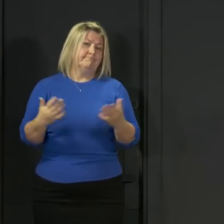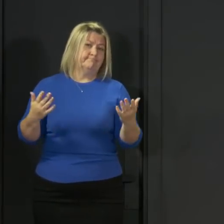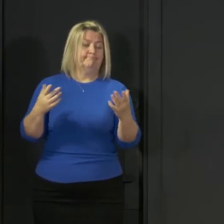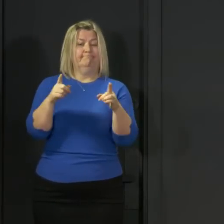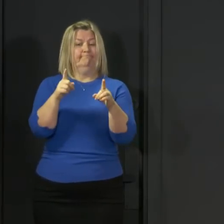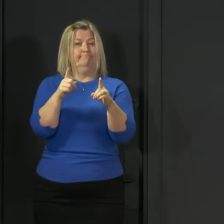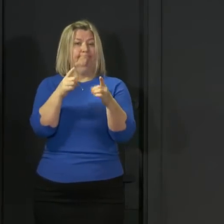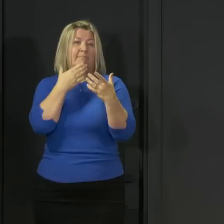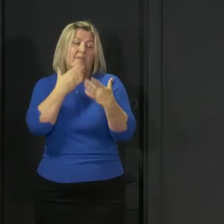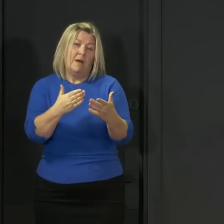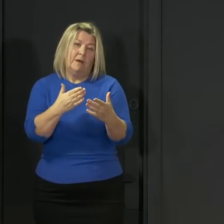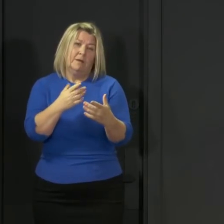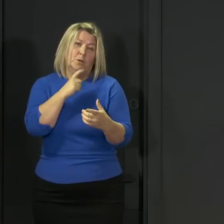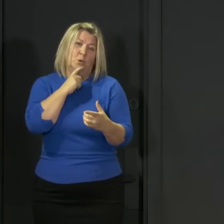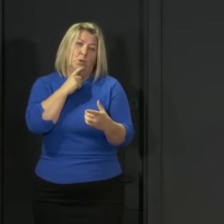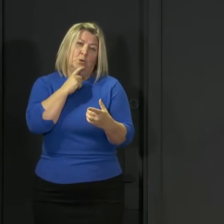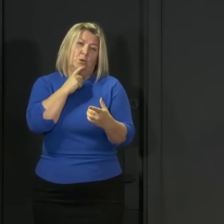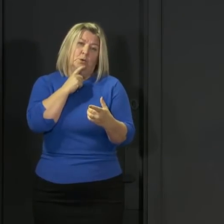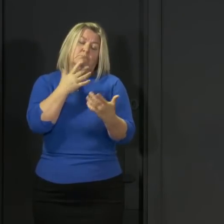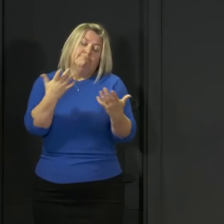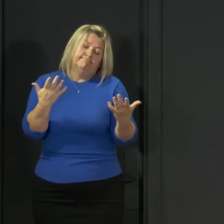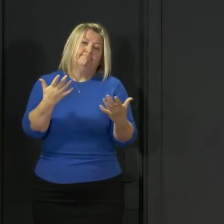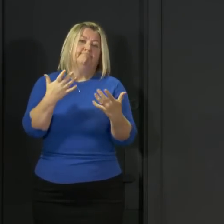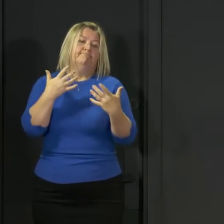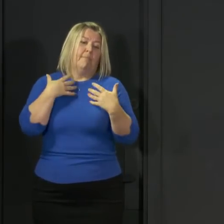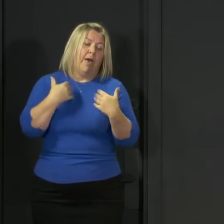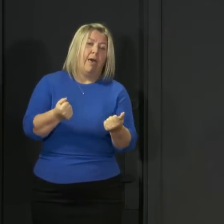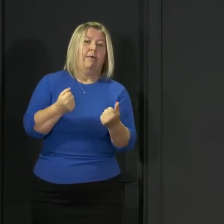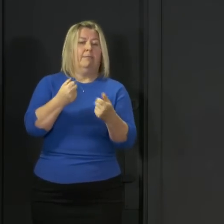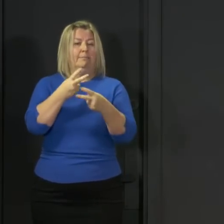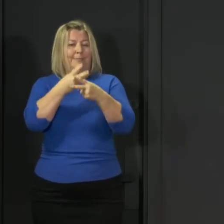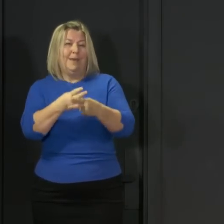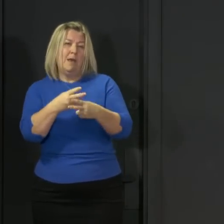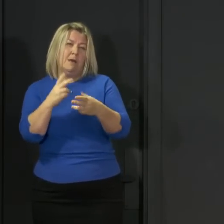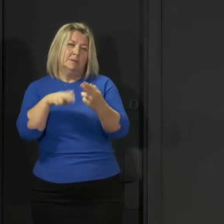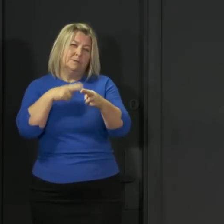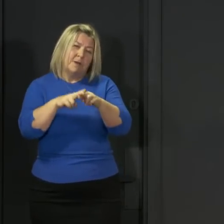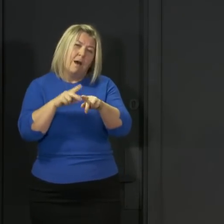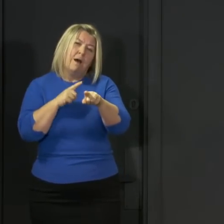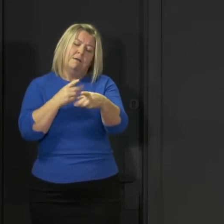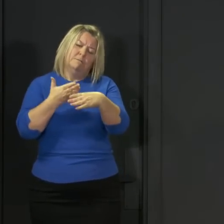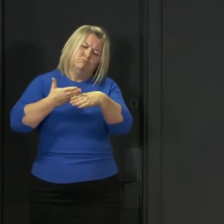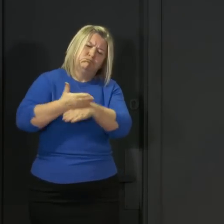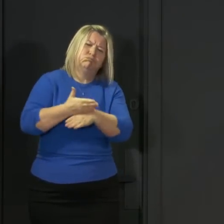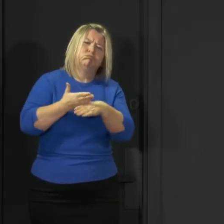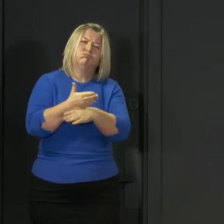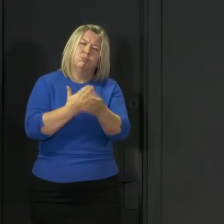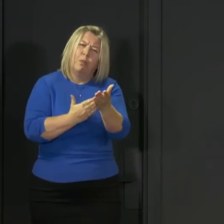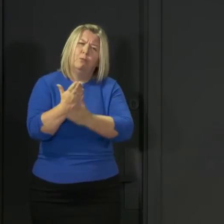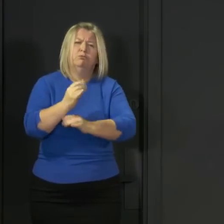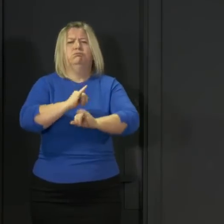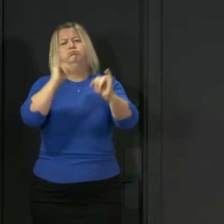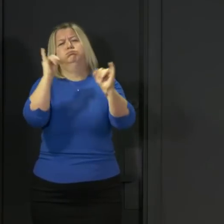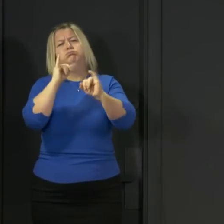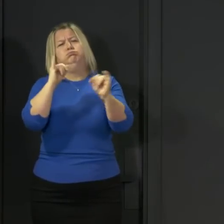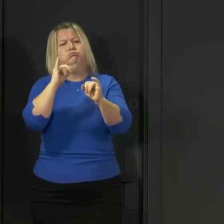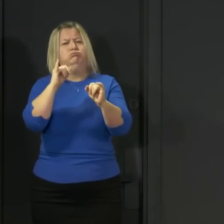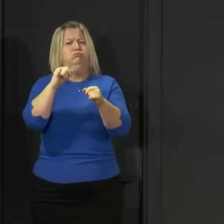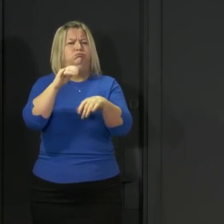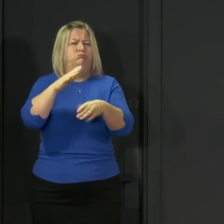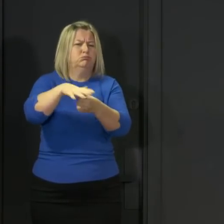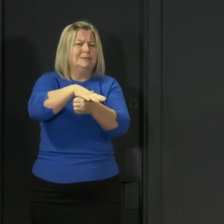also thank, as I always do, our health and care workers for the extraordinary work they continue to do in such difficult and challenging